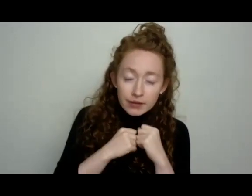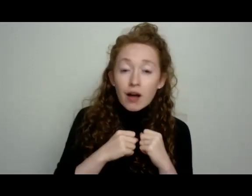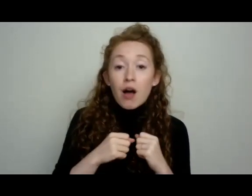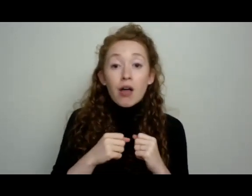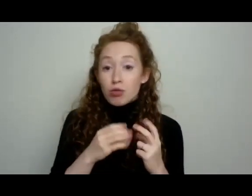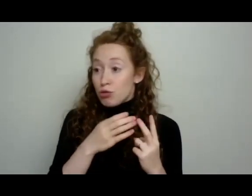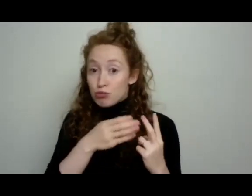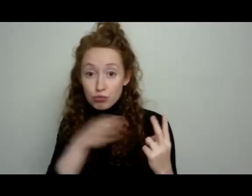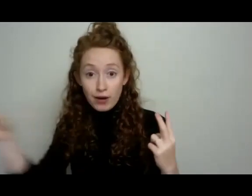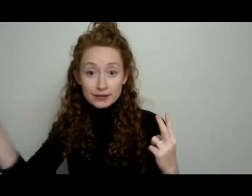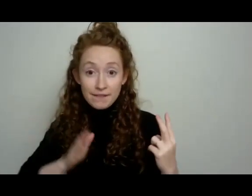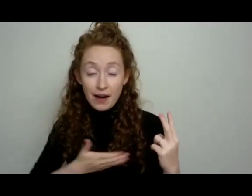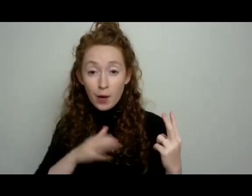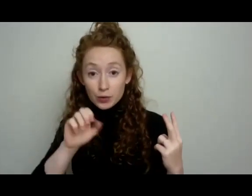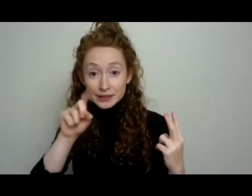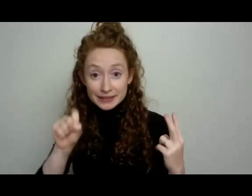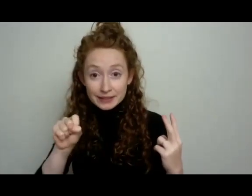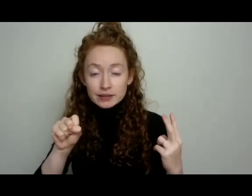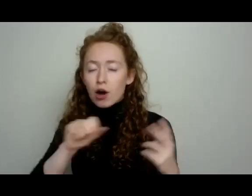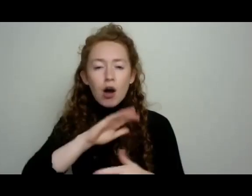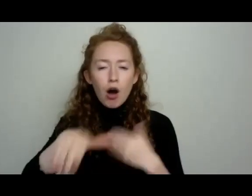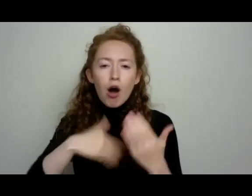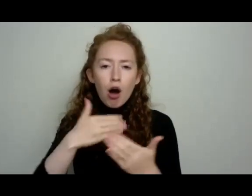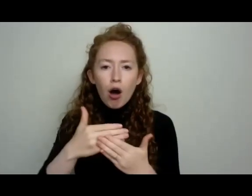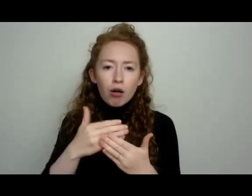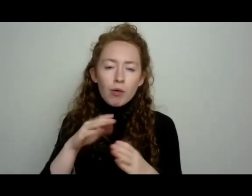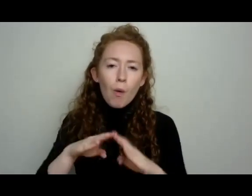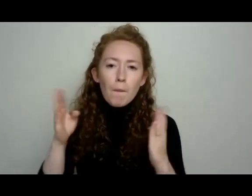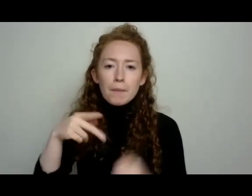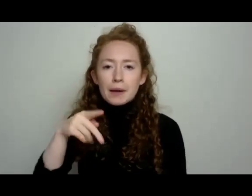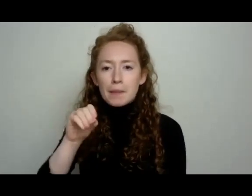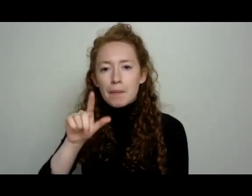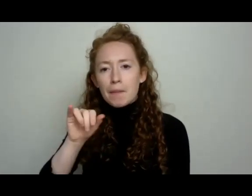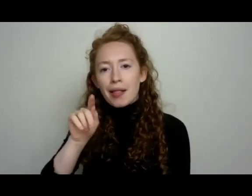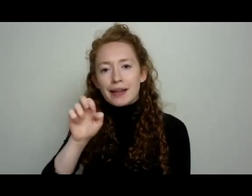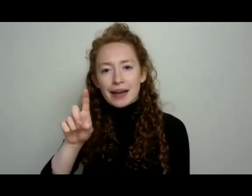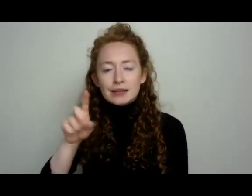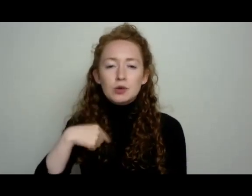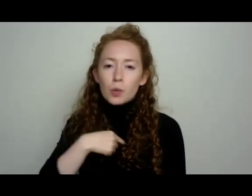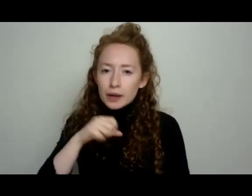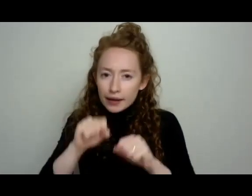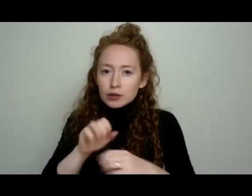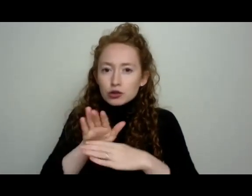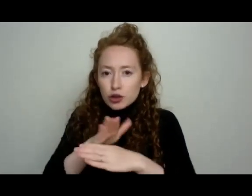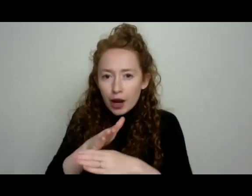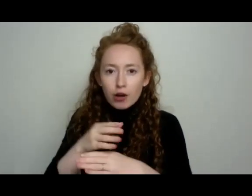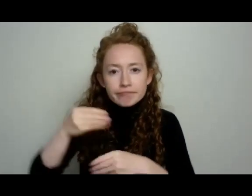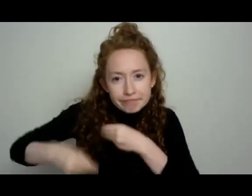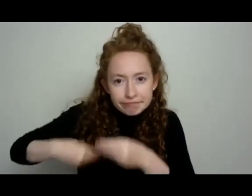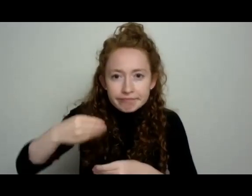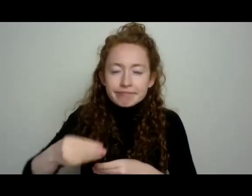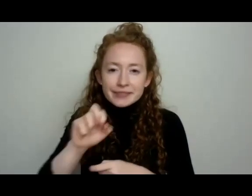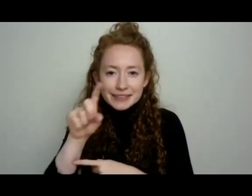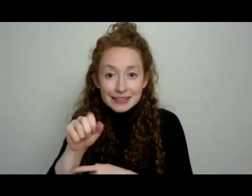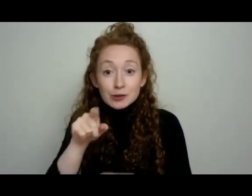can our great, great, great, great grandchildren. And now let's talk about burpless cucumbers. So there's a kind of a couple different